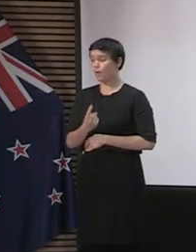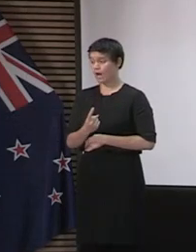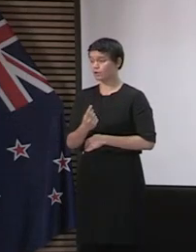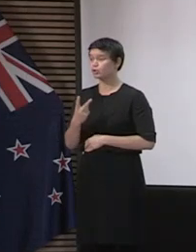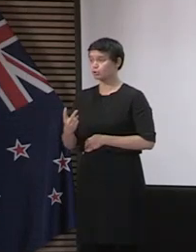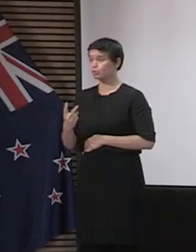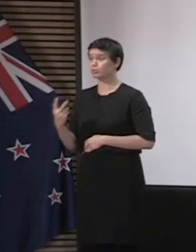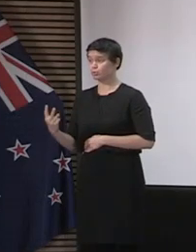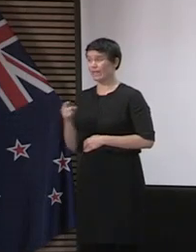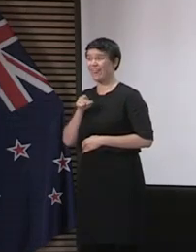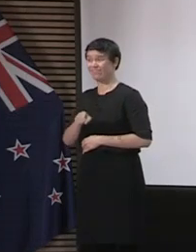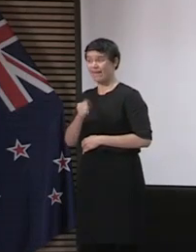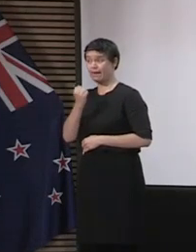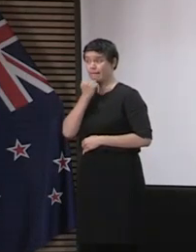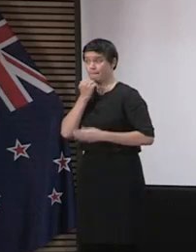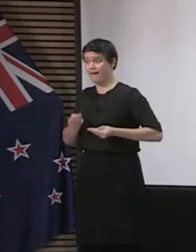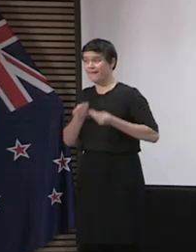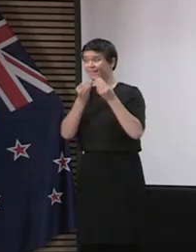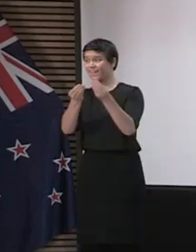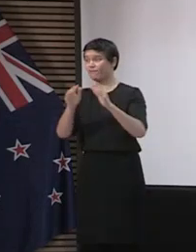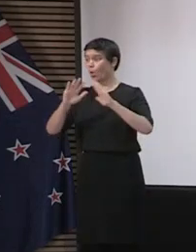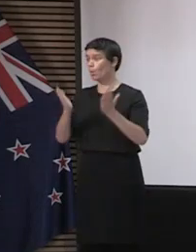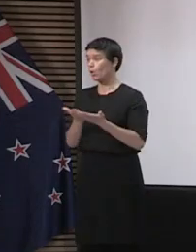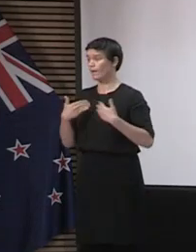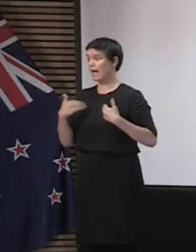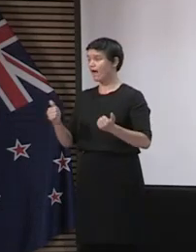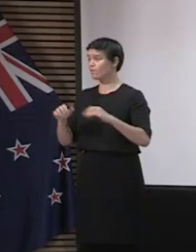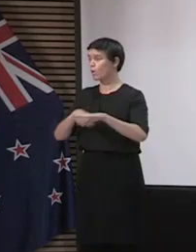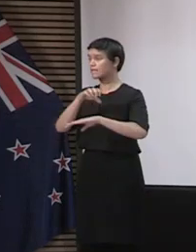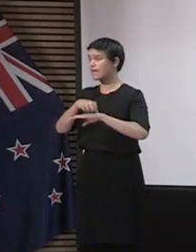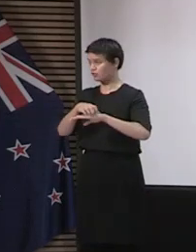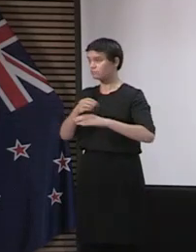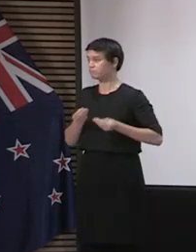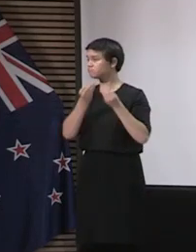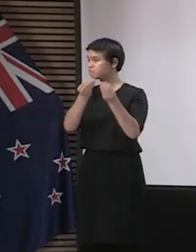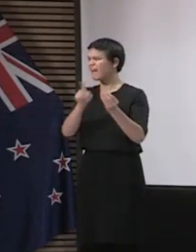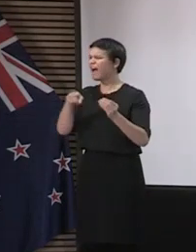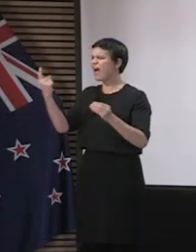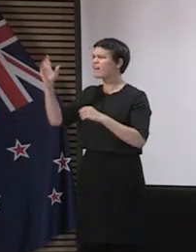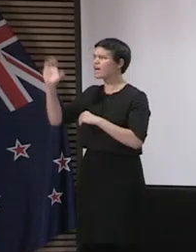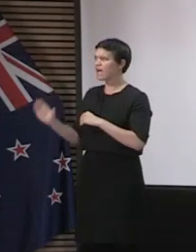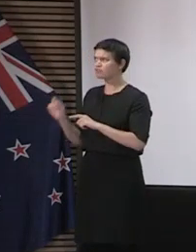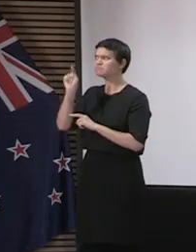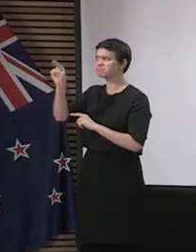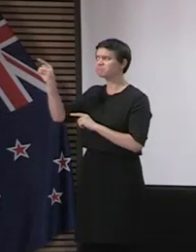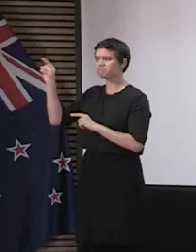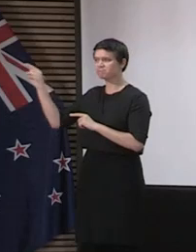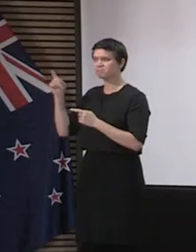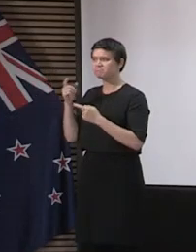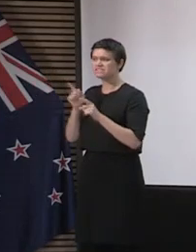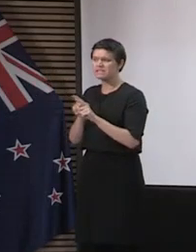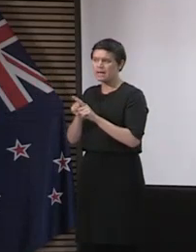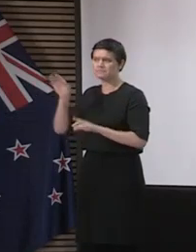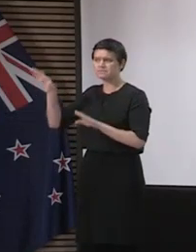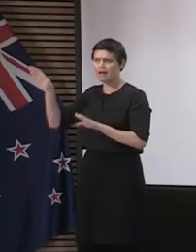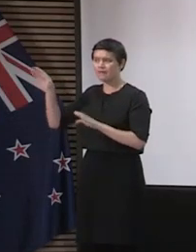Organisation and it is also the number that many countries report publicly as their total number of cases. For example,